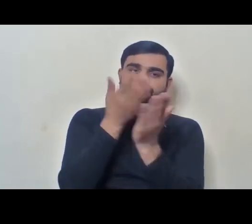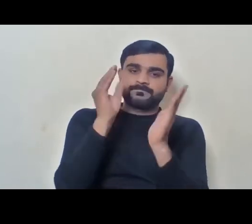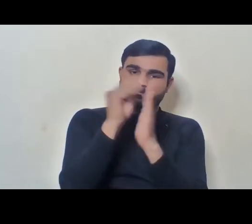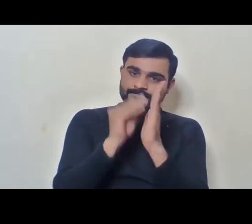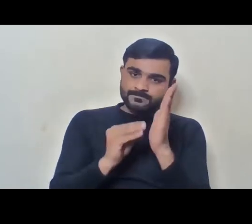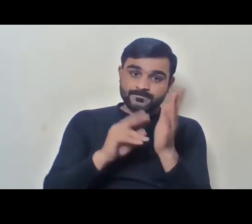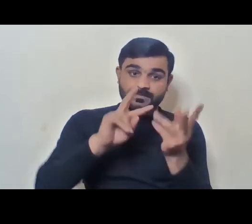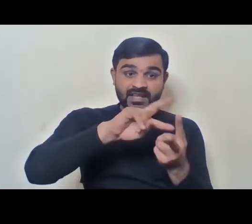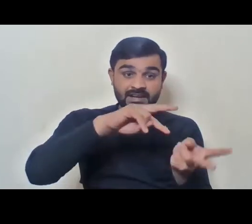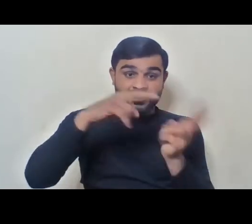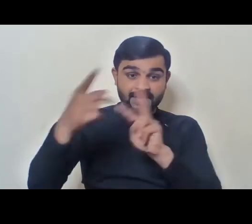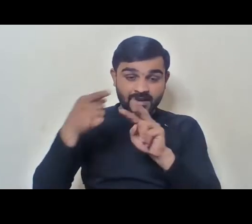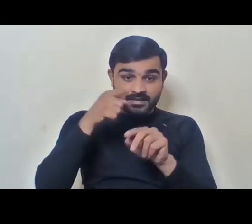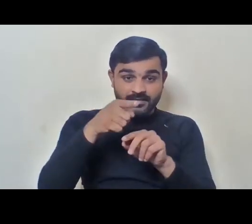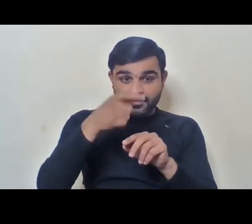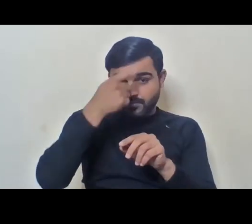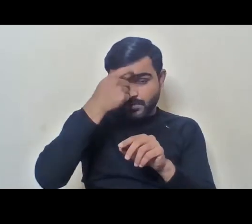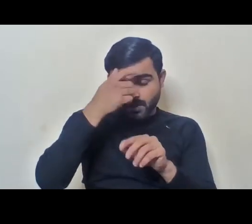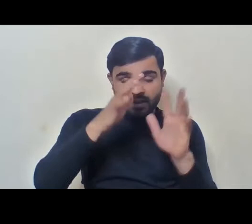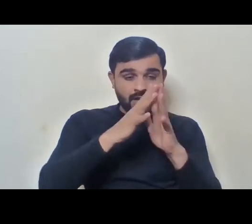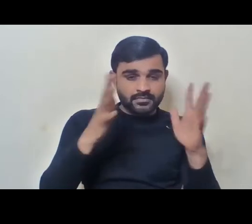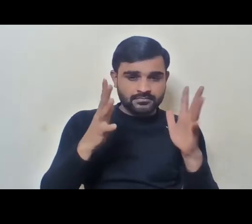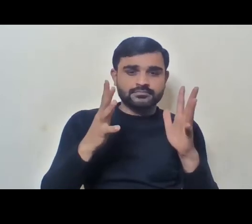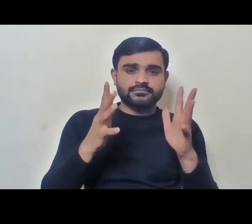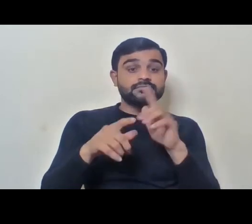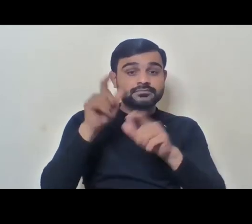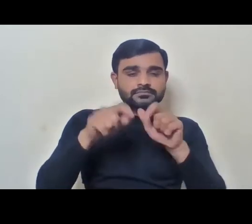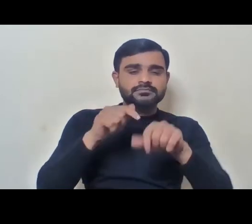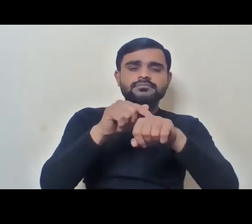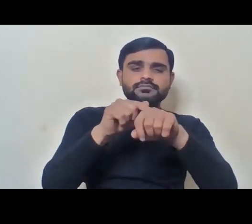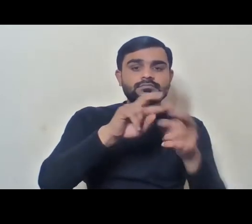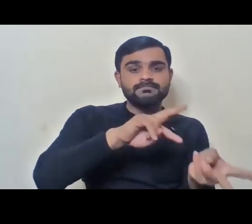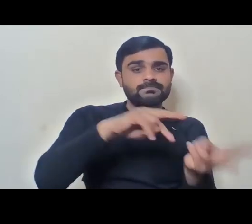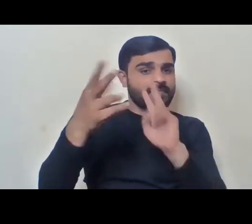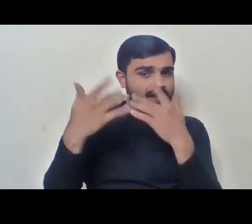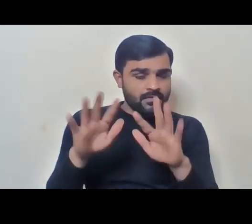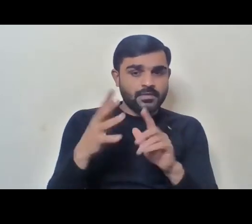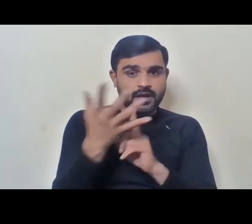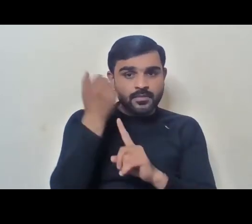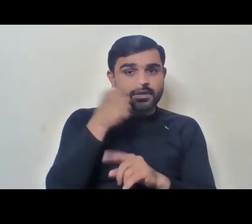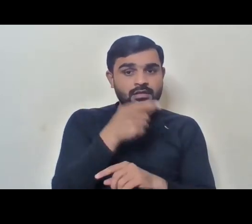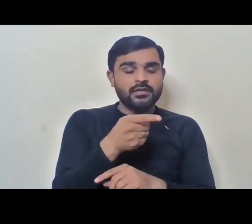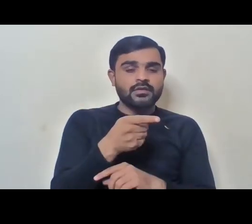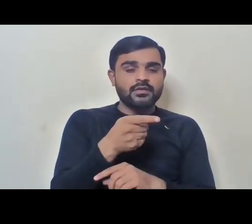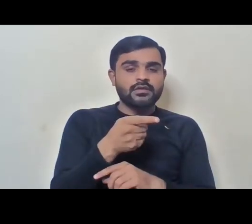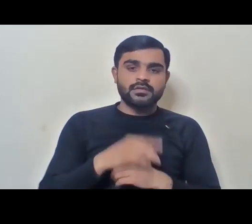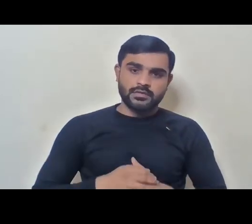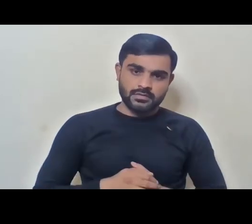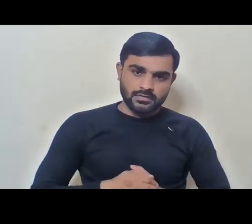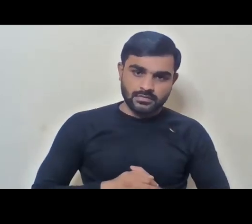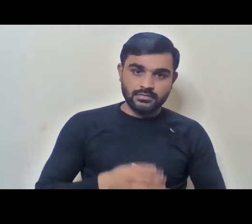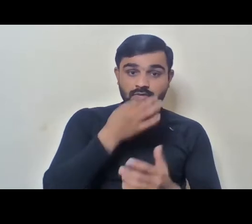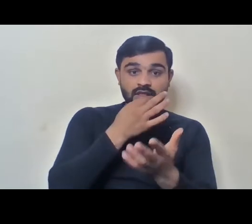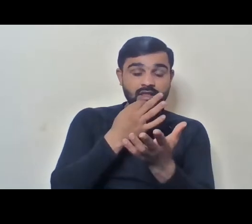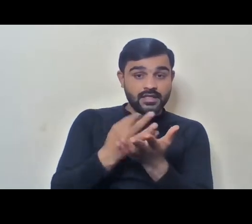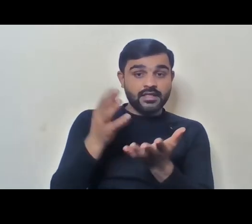transfers become another problem where often persons with disabilities find that they are not permitted to